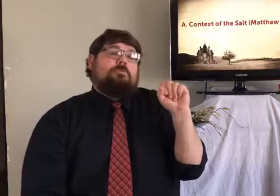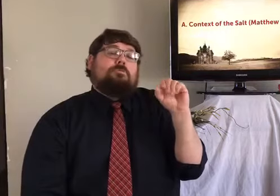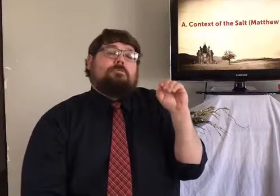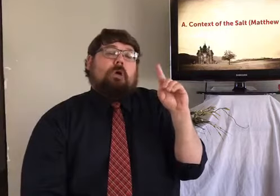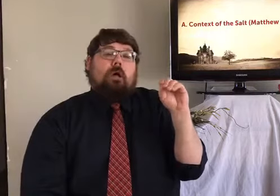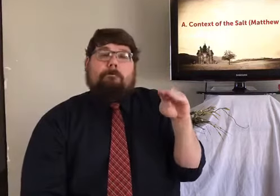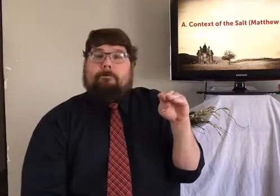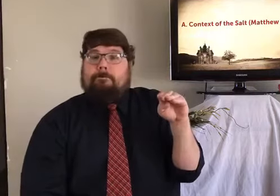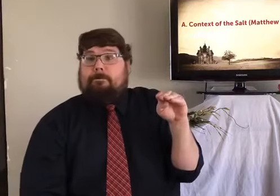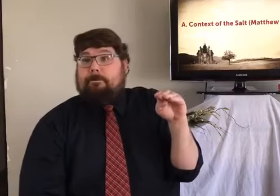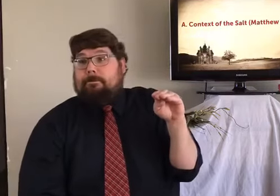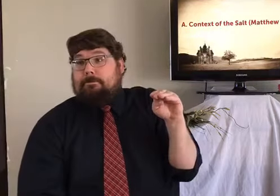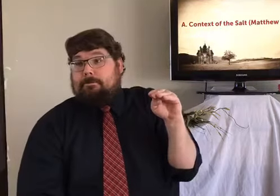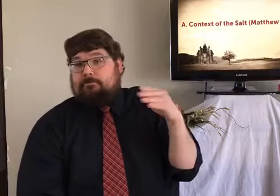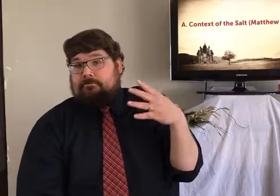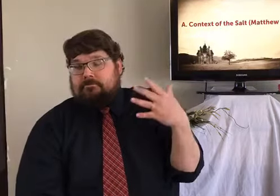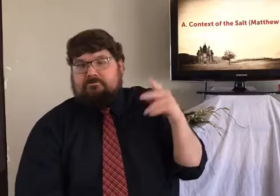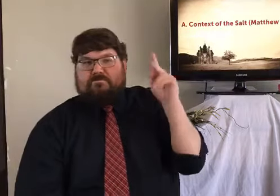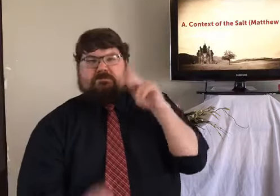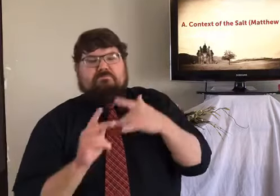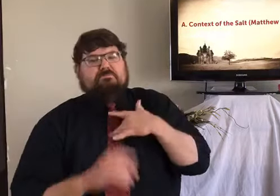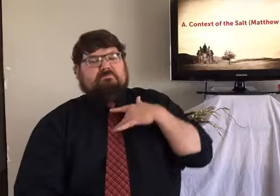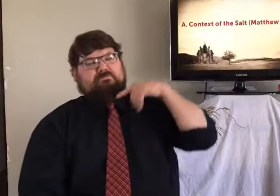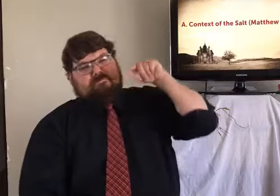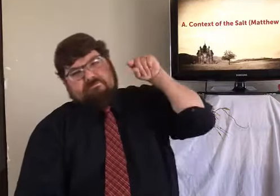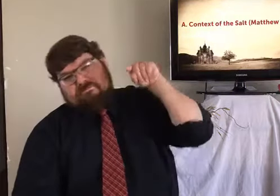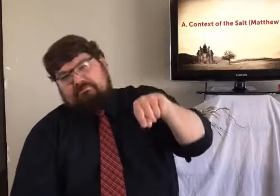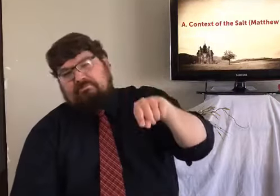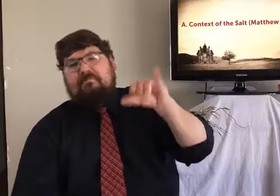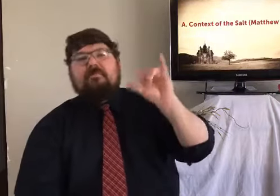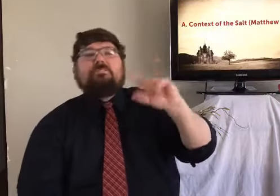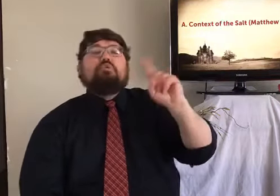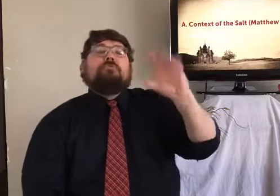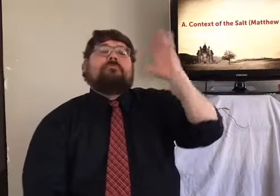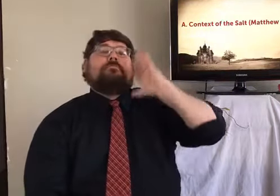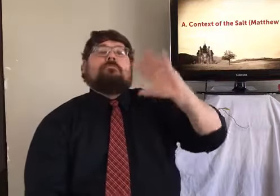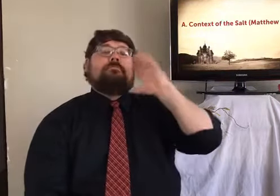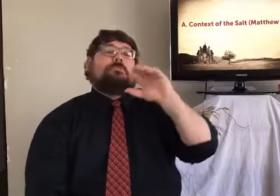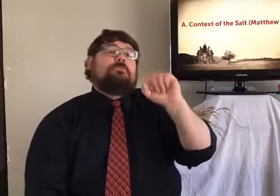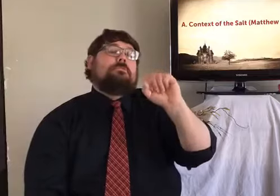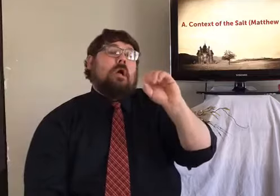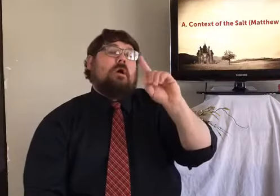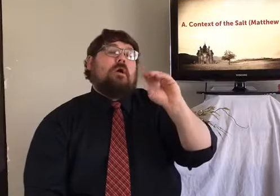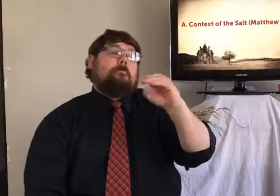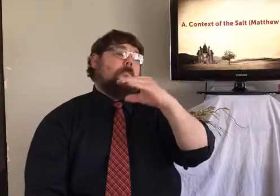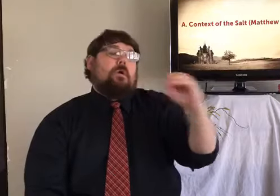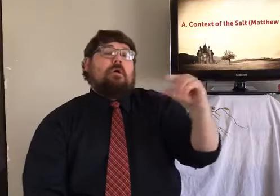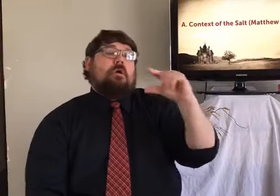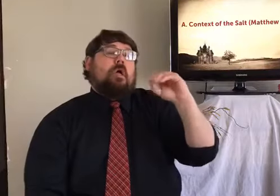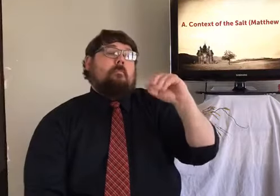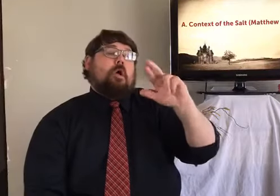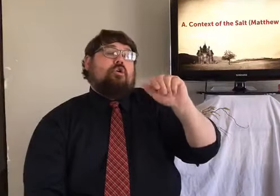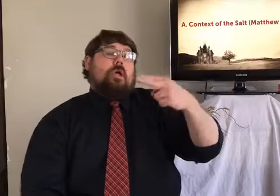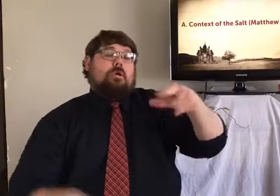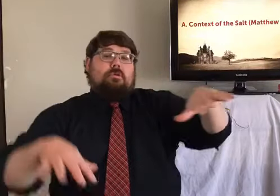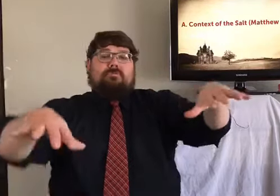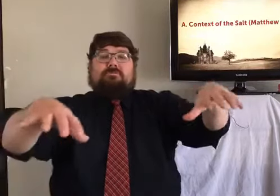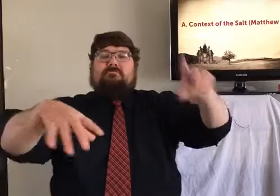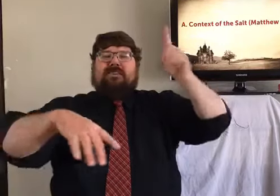-L-U-S-D-U-M. And that's where they believe perhaps Sodom used to be. Remember the cities of Sodom and